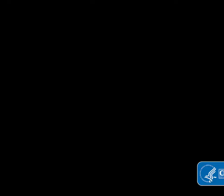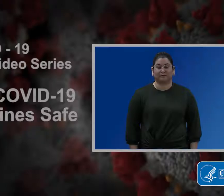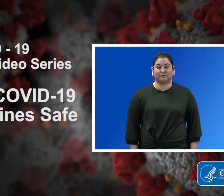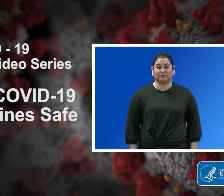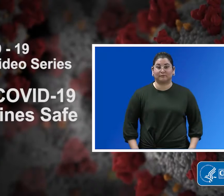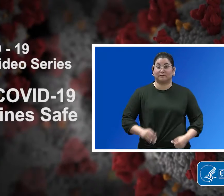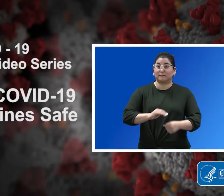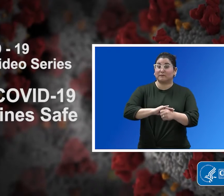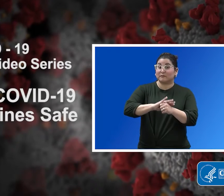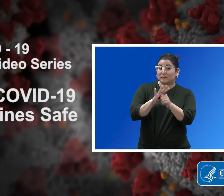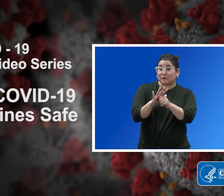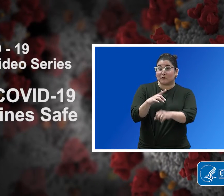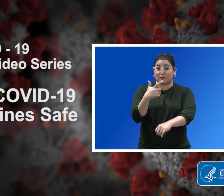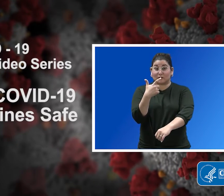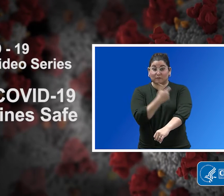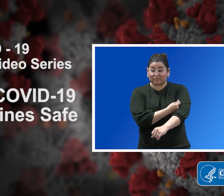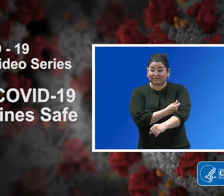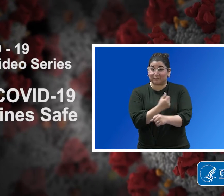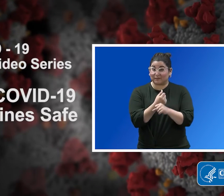Are COVID-19 Vaccines Safe?